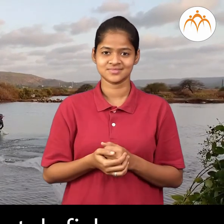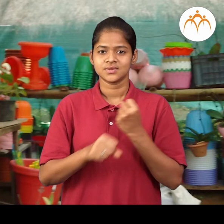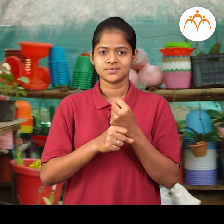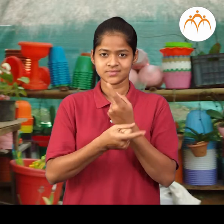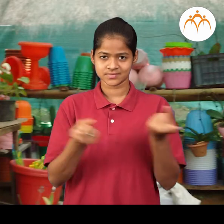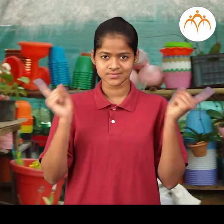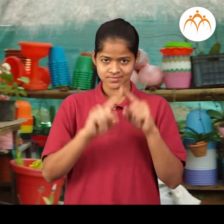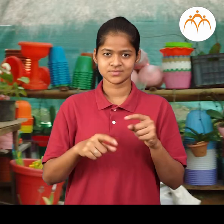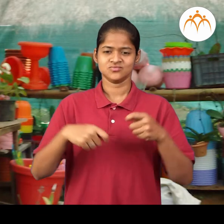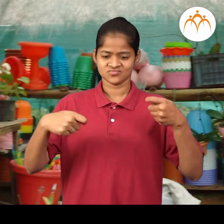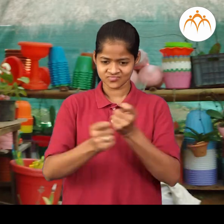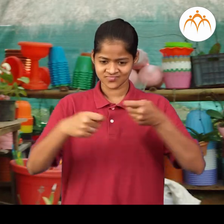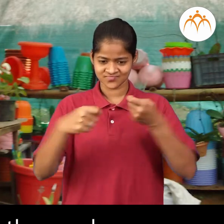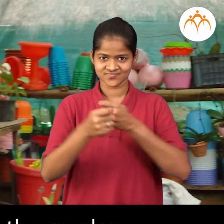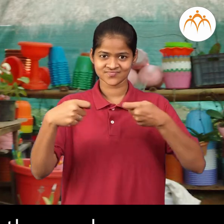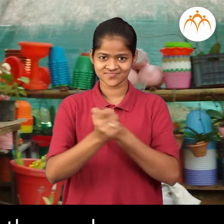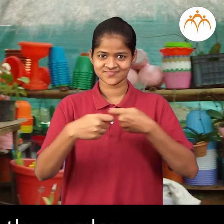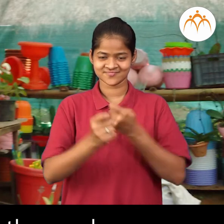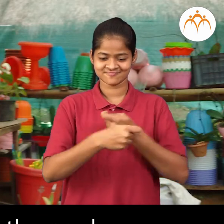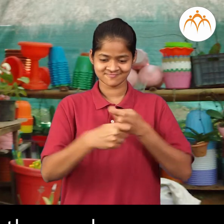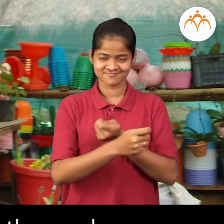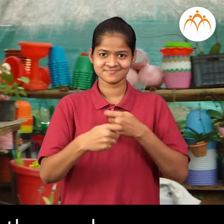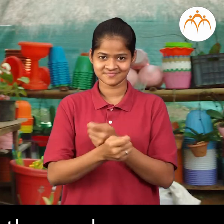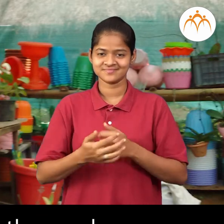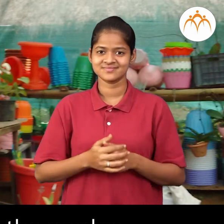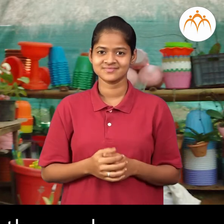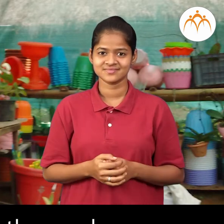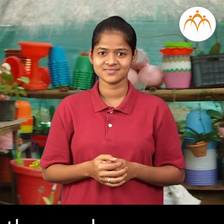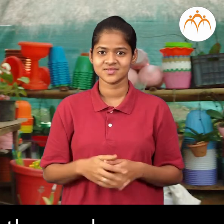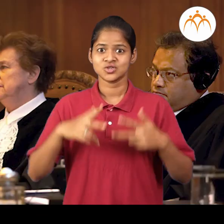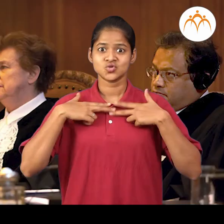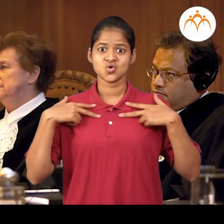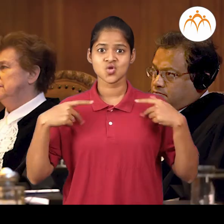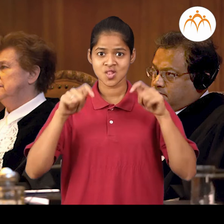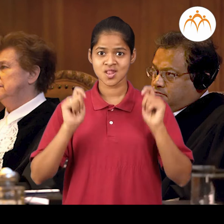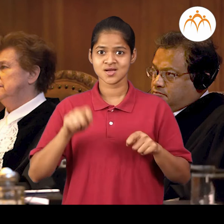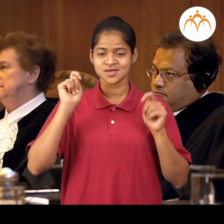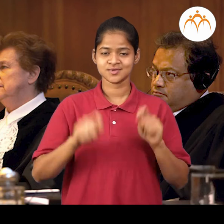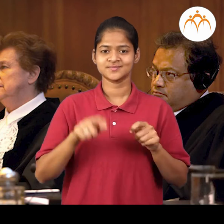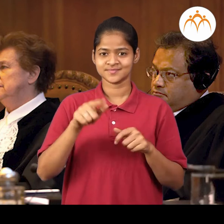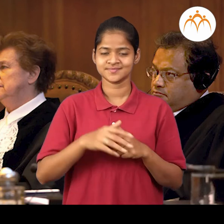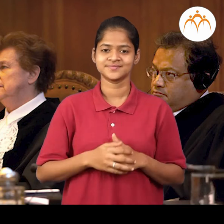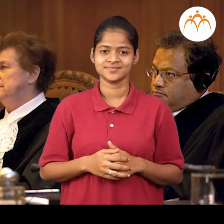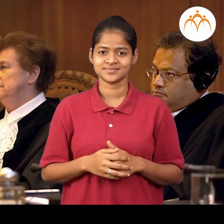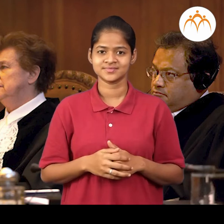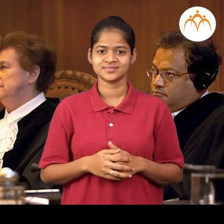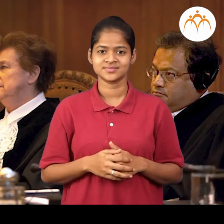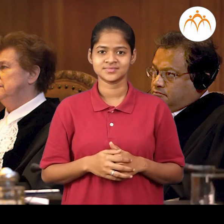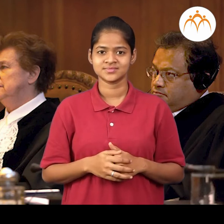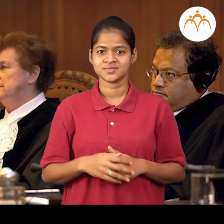Gardener, gardeners tends the garden. Judge, judge